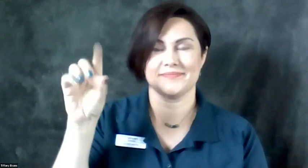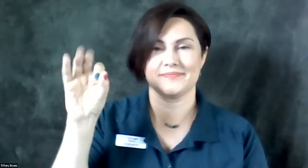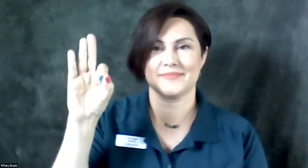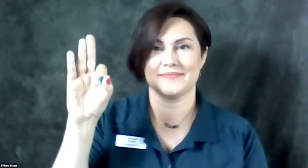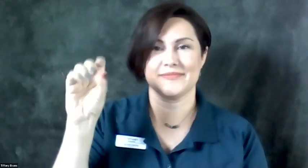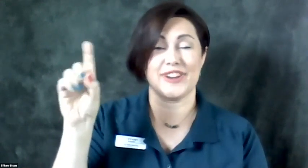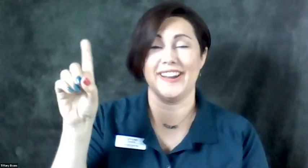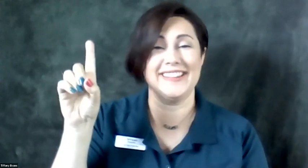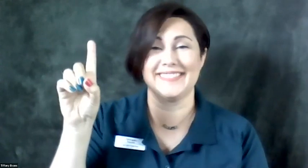Sorry.